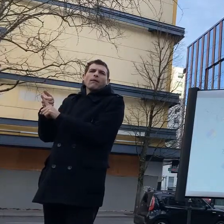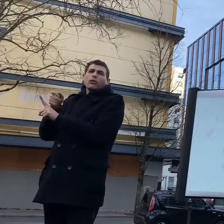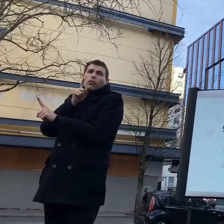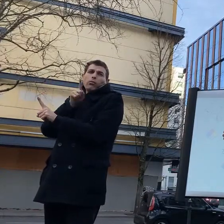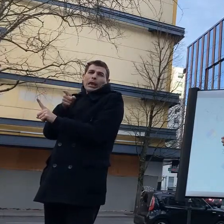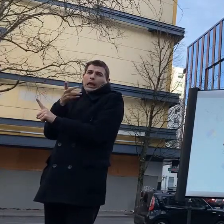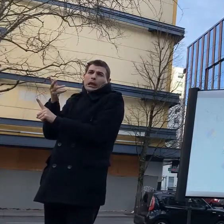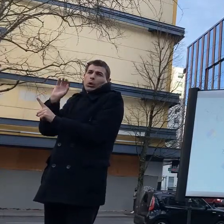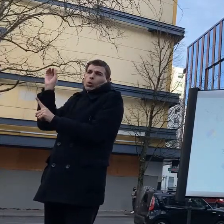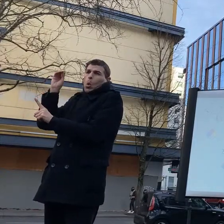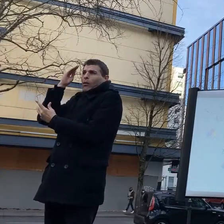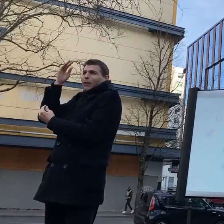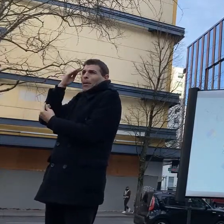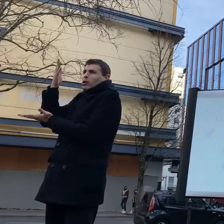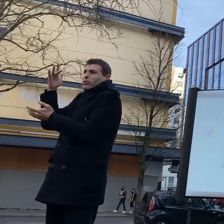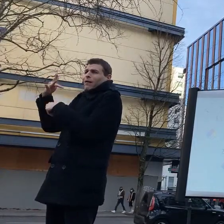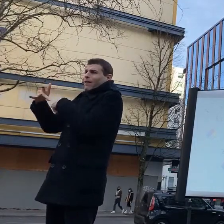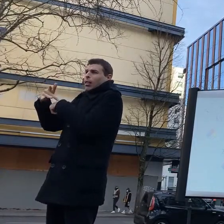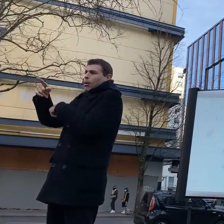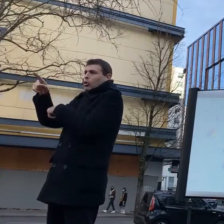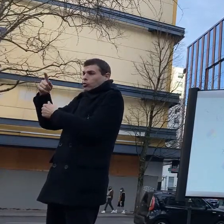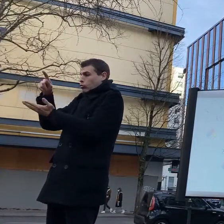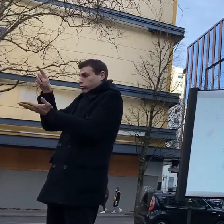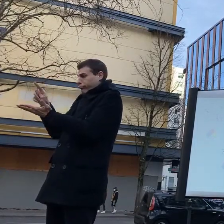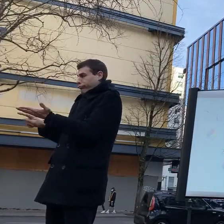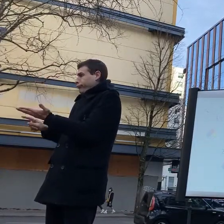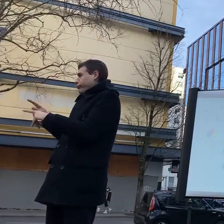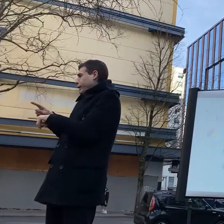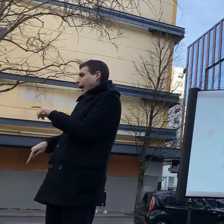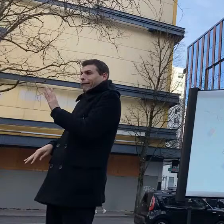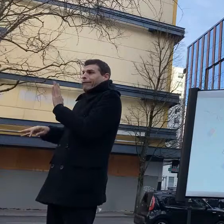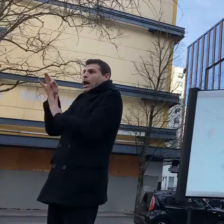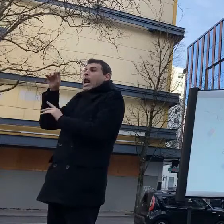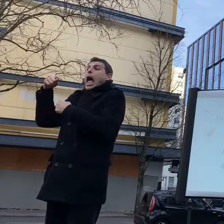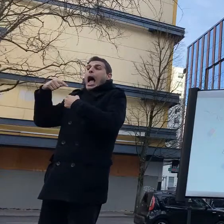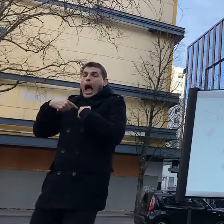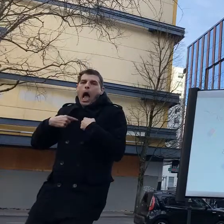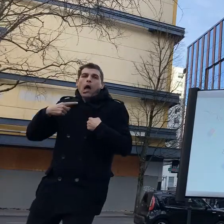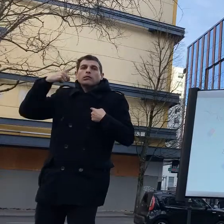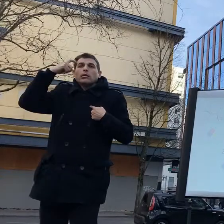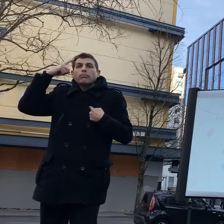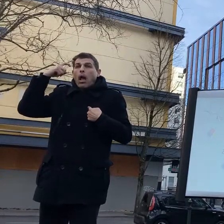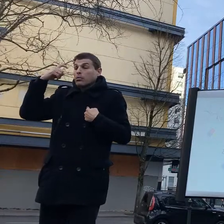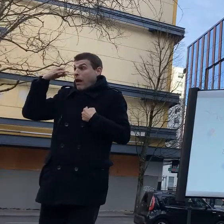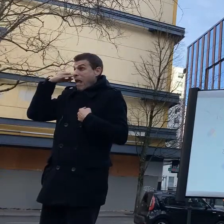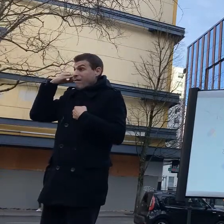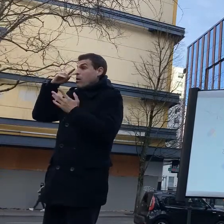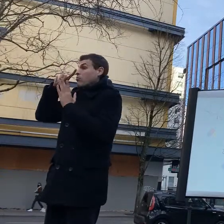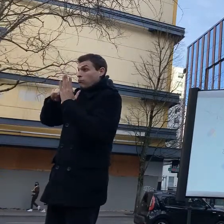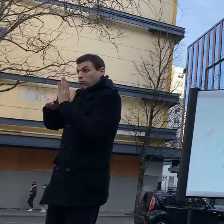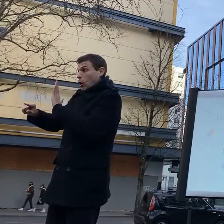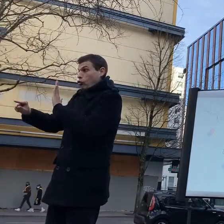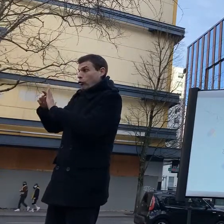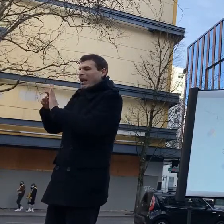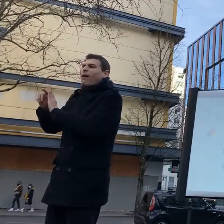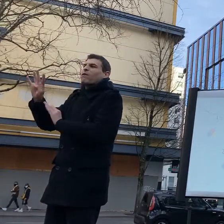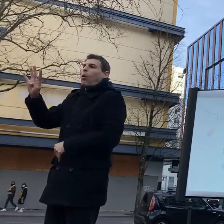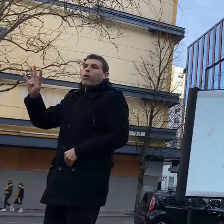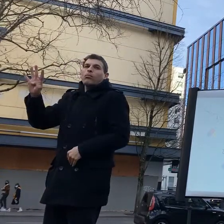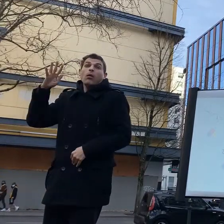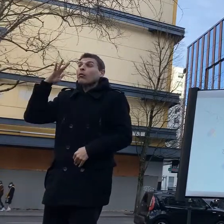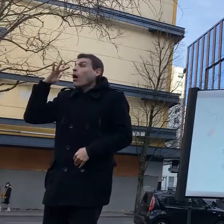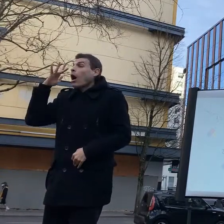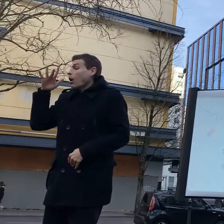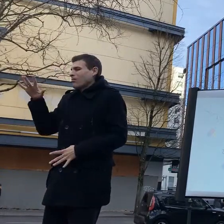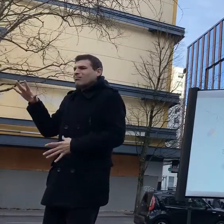washout their quote-unquote safe smoke which they rate as having a two health and then they literally say on their their page